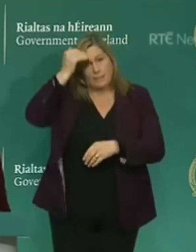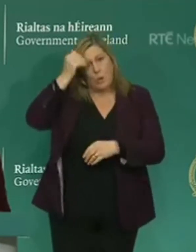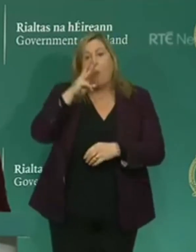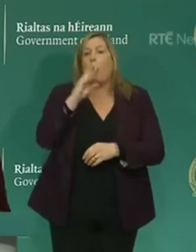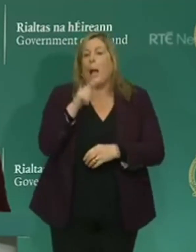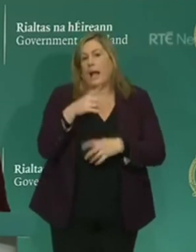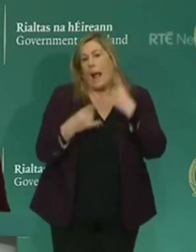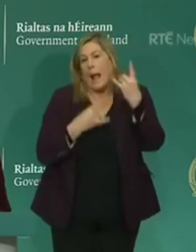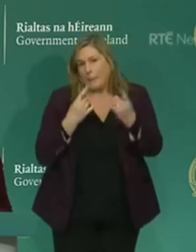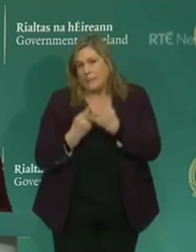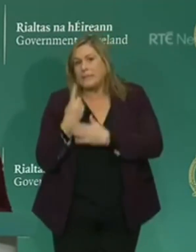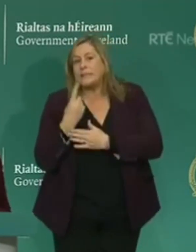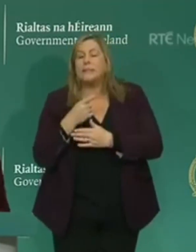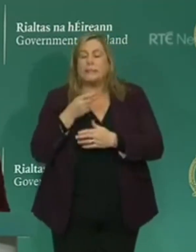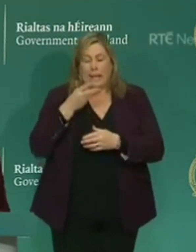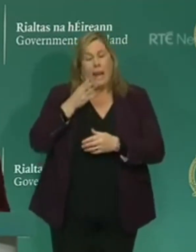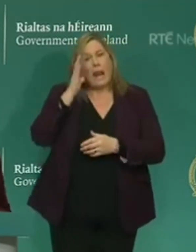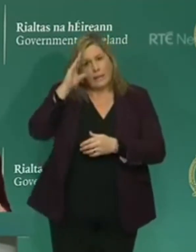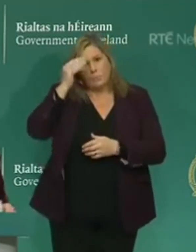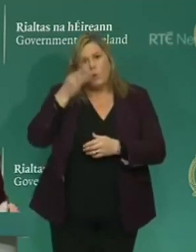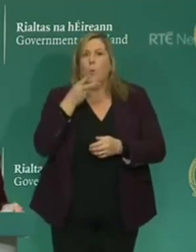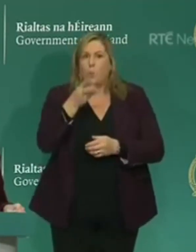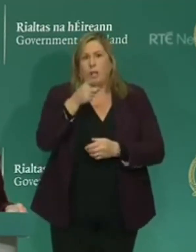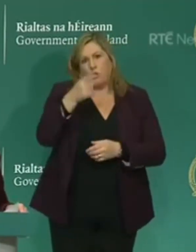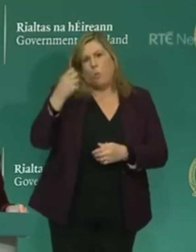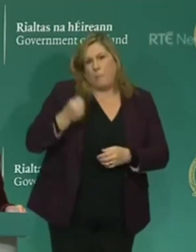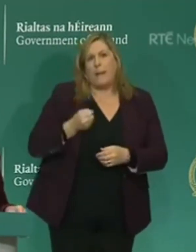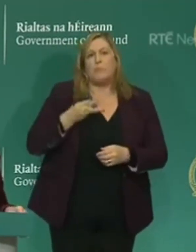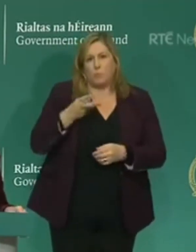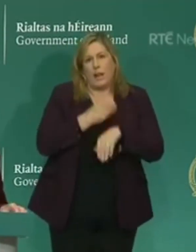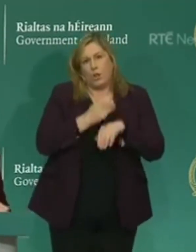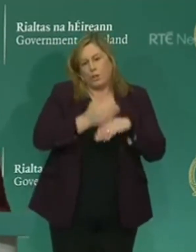and to reassure them that their COVID-19 payment will continue.